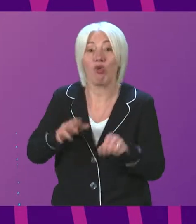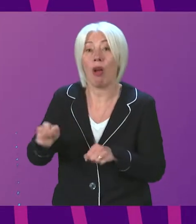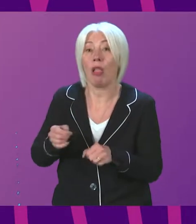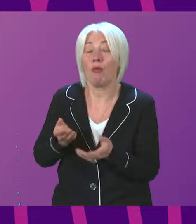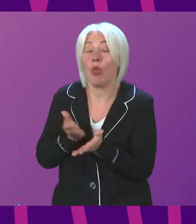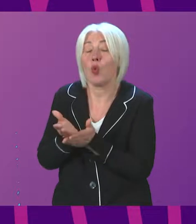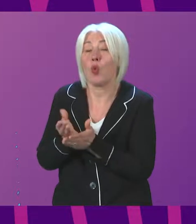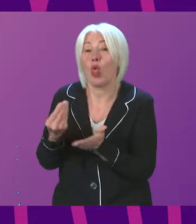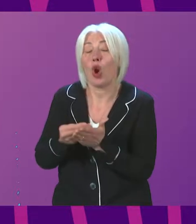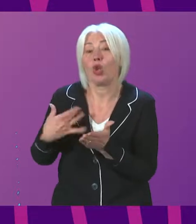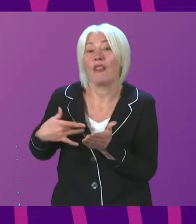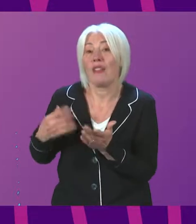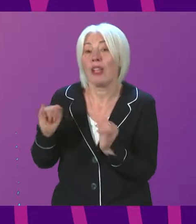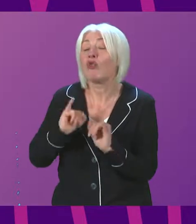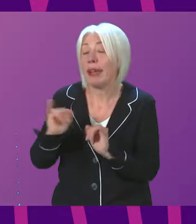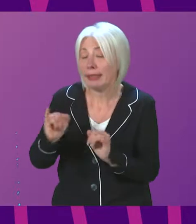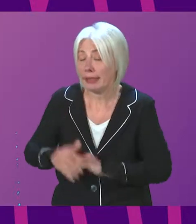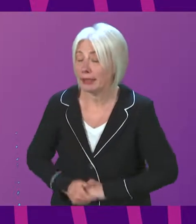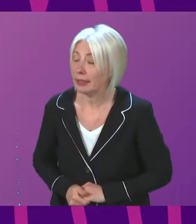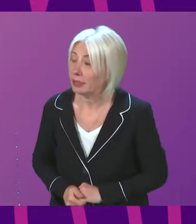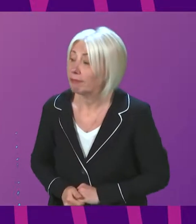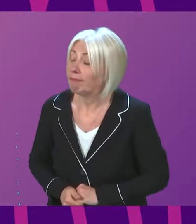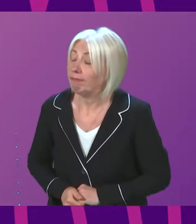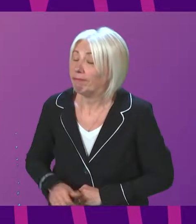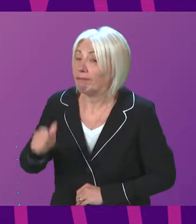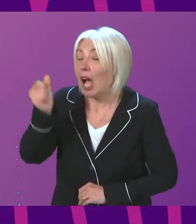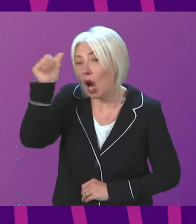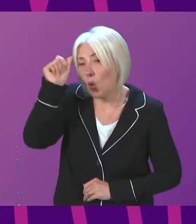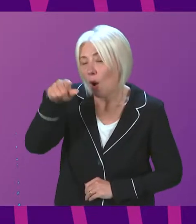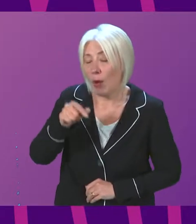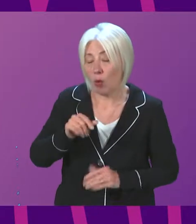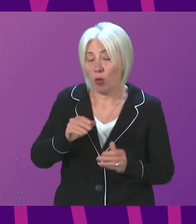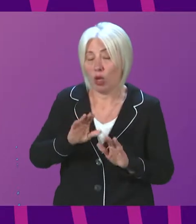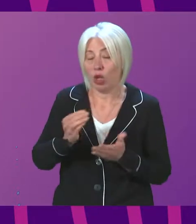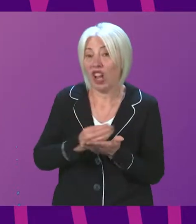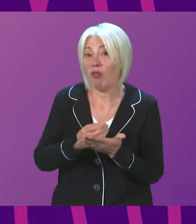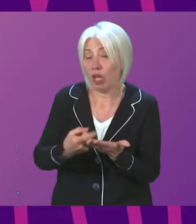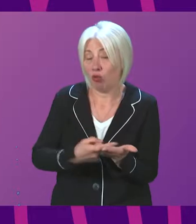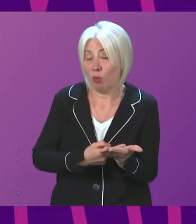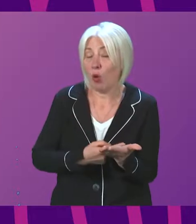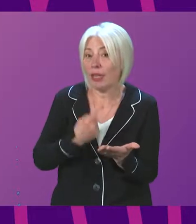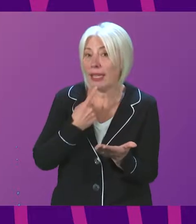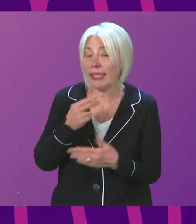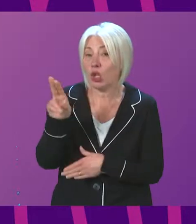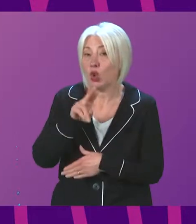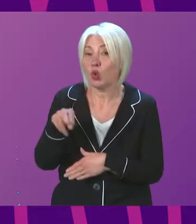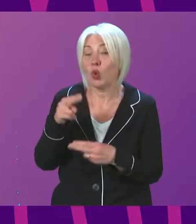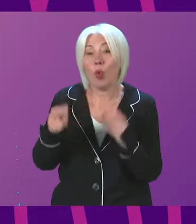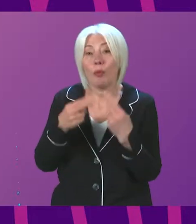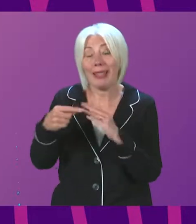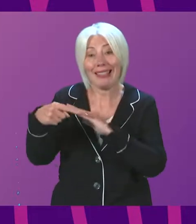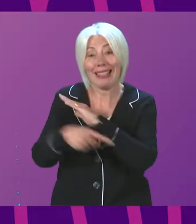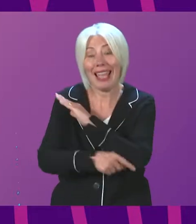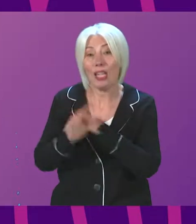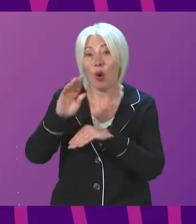First Minister well I am aware of the Aberlour report which indicates that over £1 million in school meal debt is